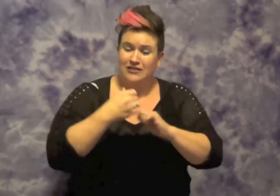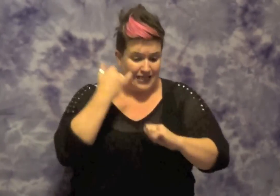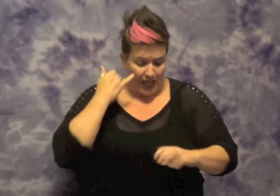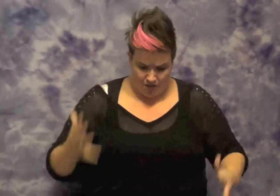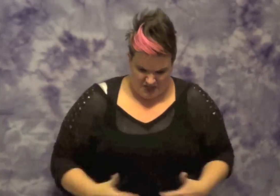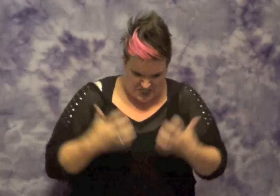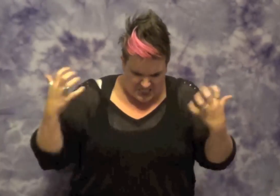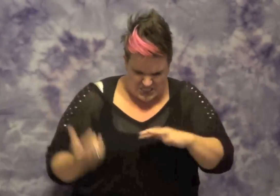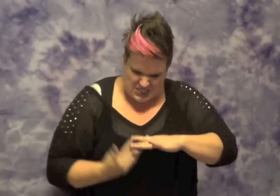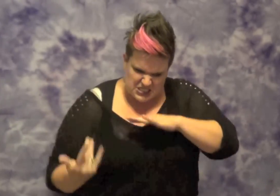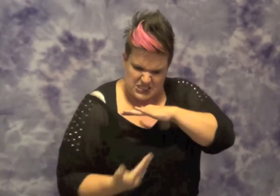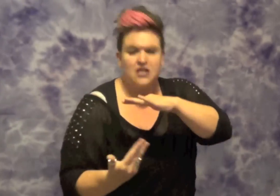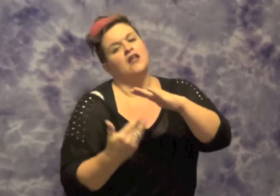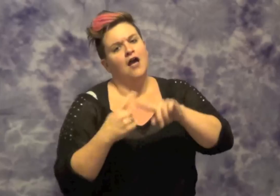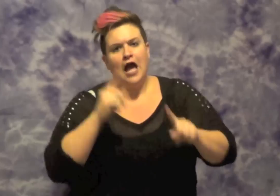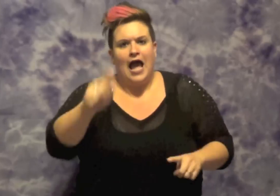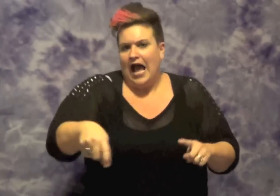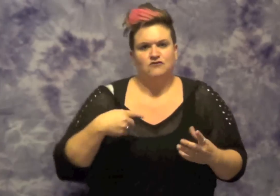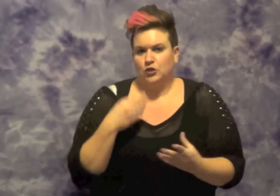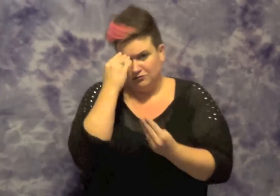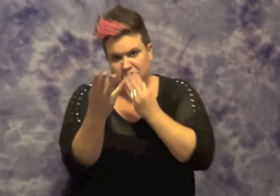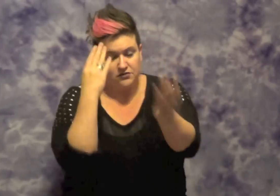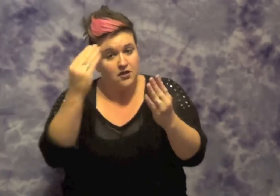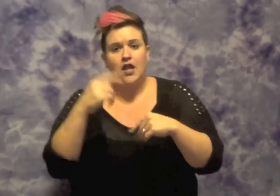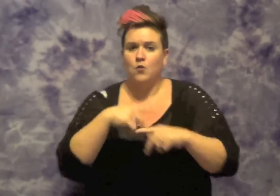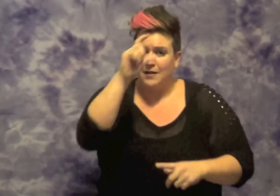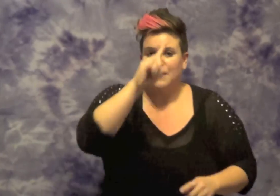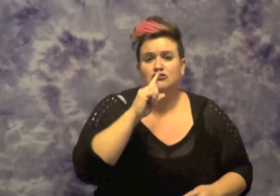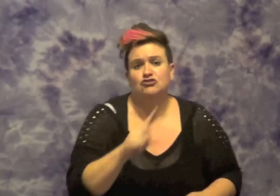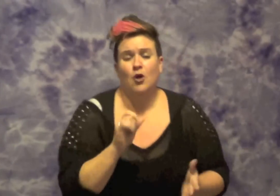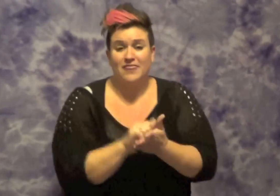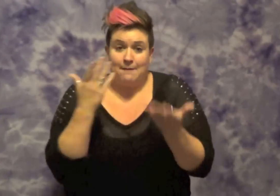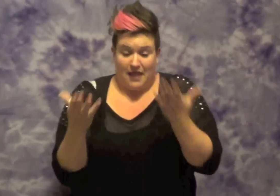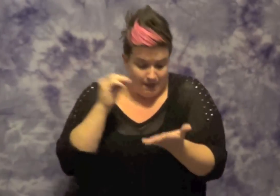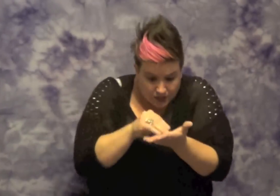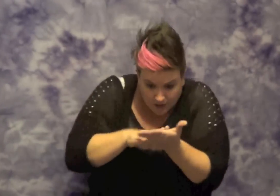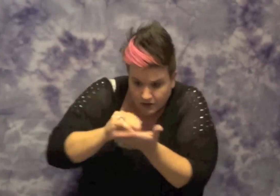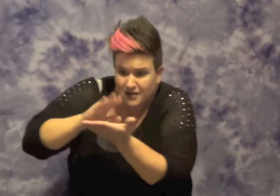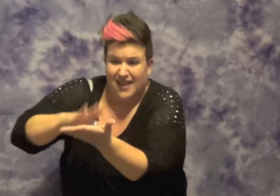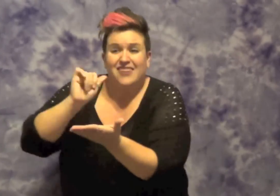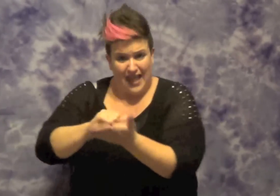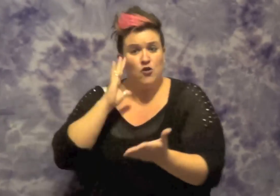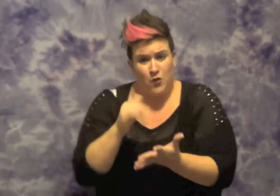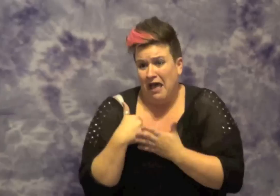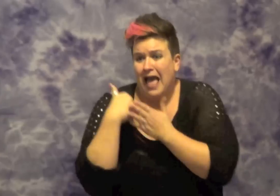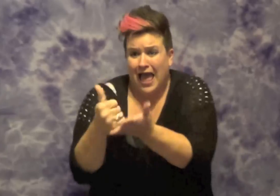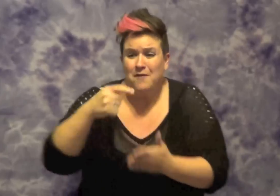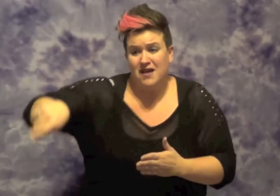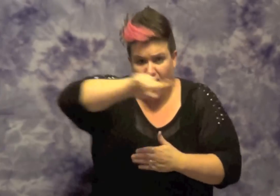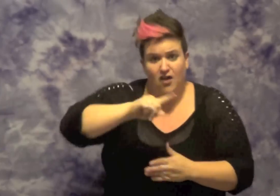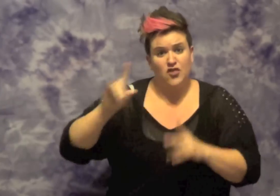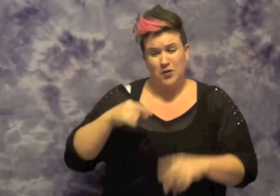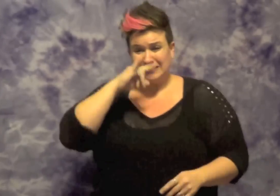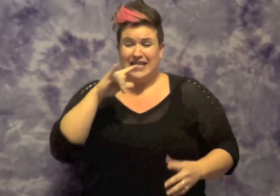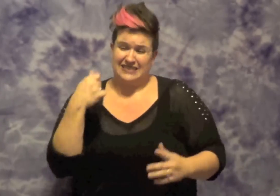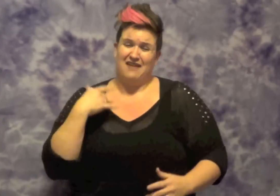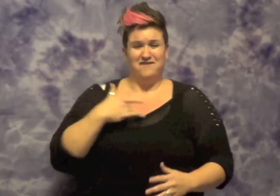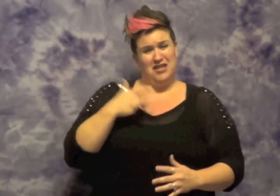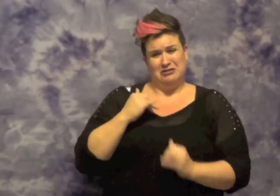what I do though for good at least once in a while. So I wanna make sure somewhere in the chicken scratch I scribble and doodle. Enough rhymes to maybe try to help get some people through tough times.